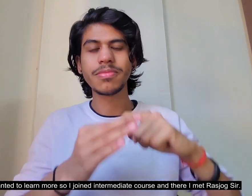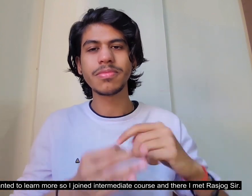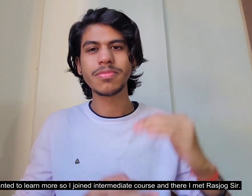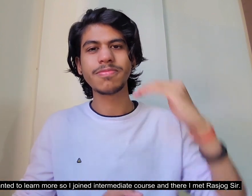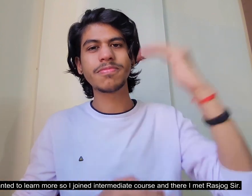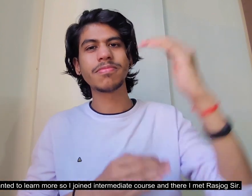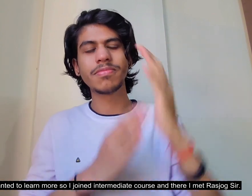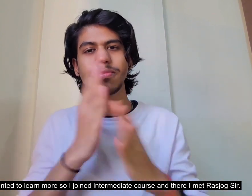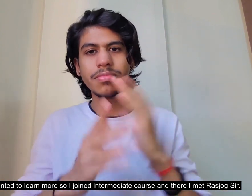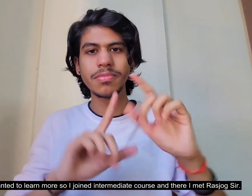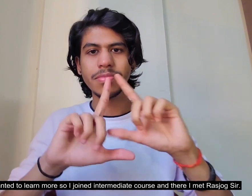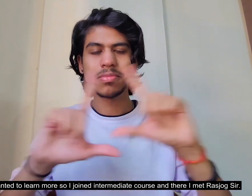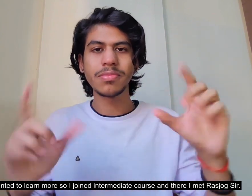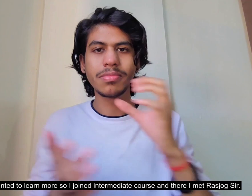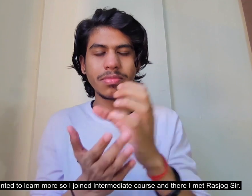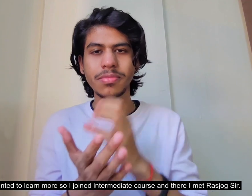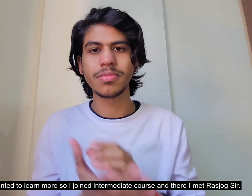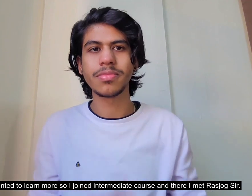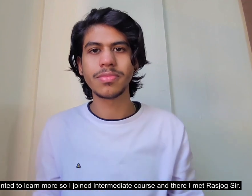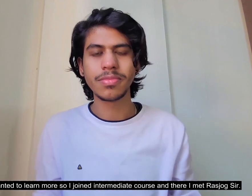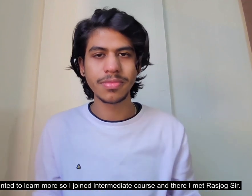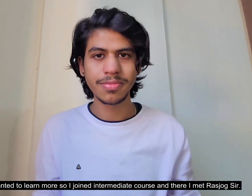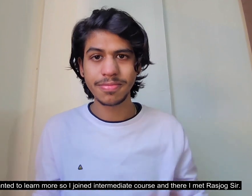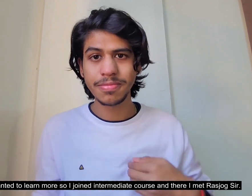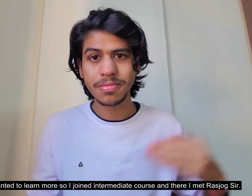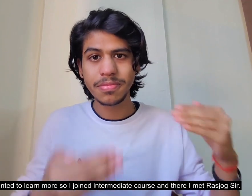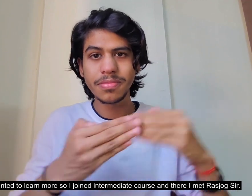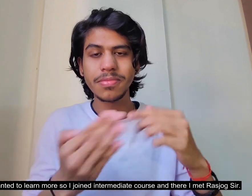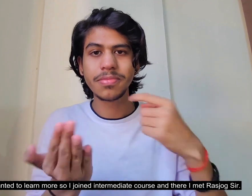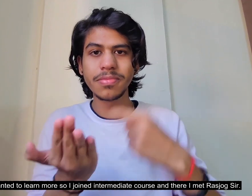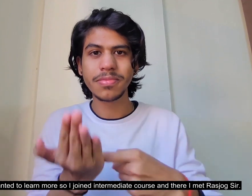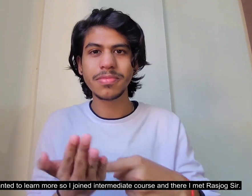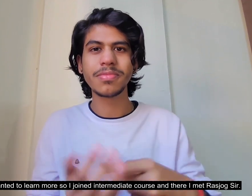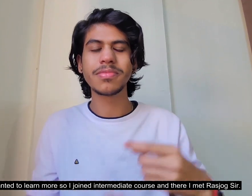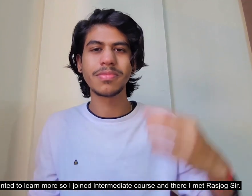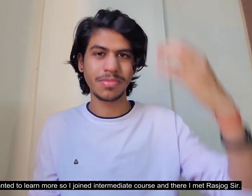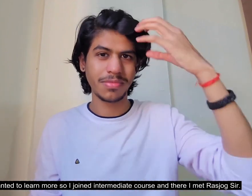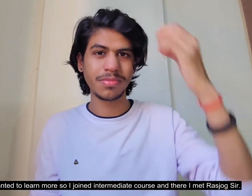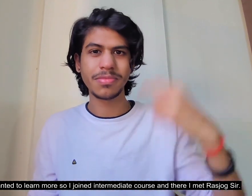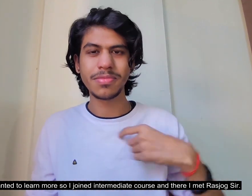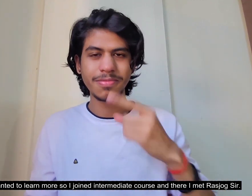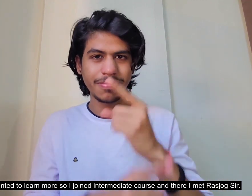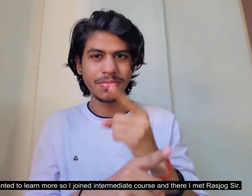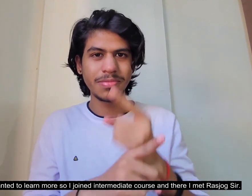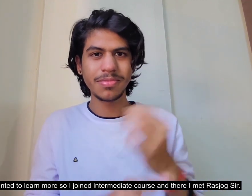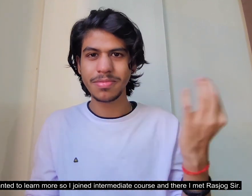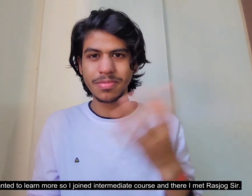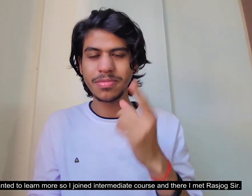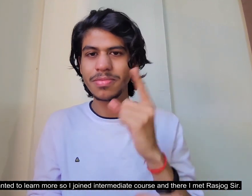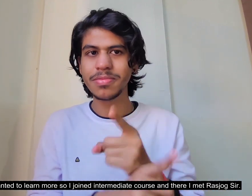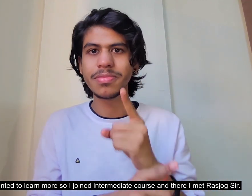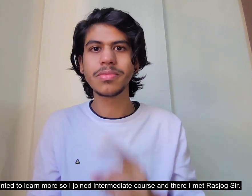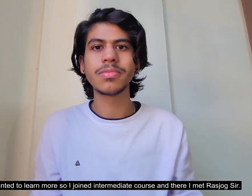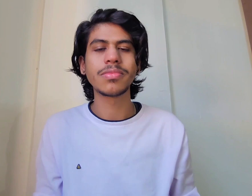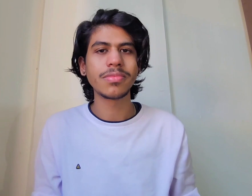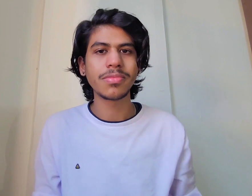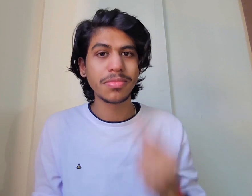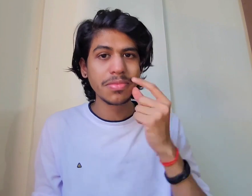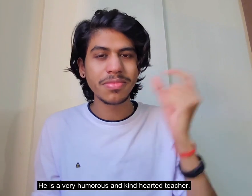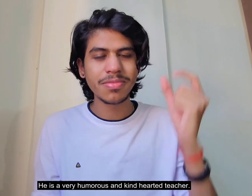course, and there I met Rasukhsar. He is a